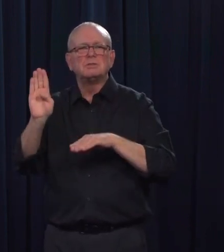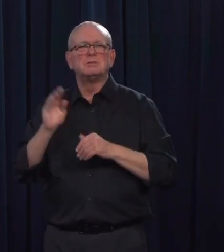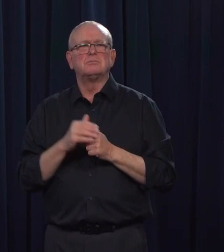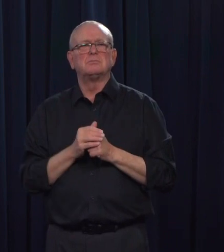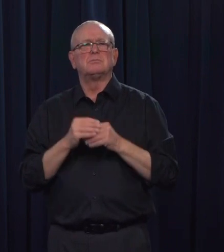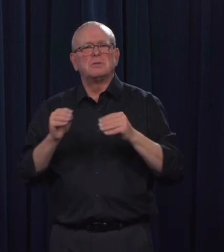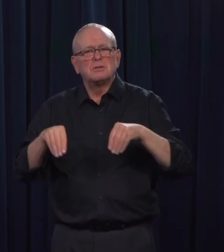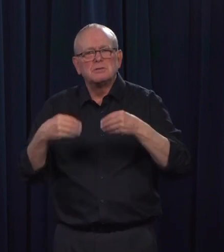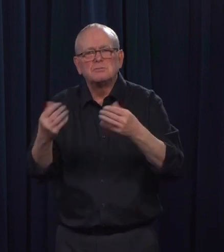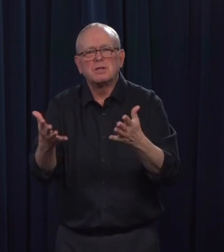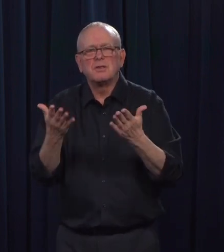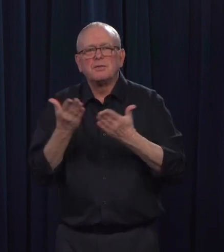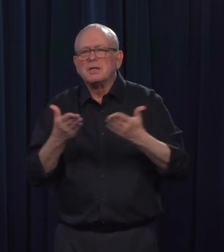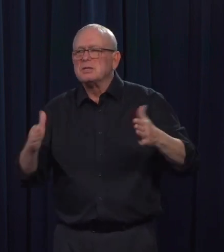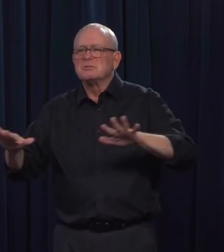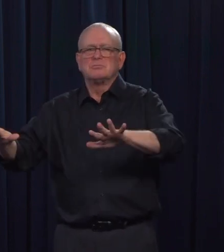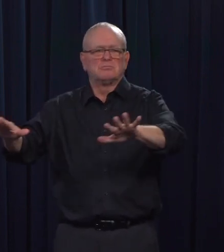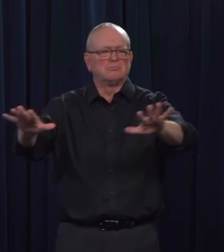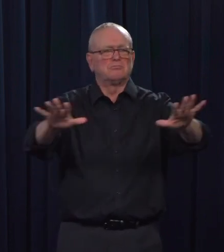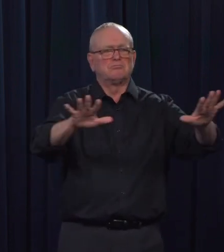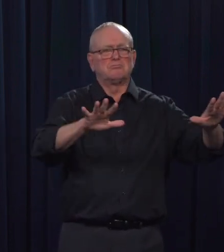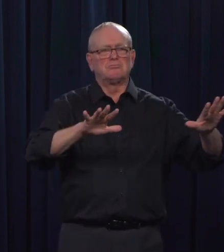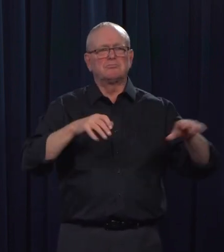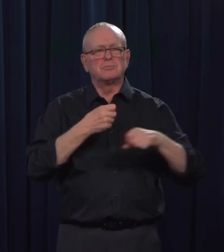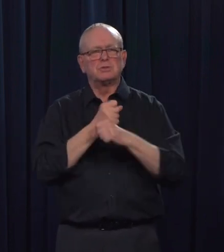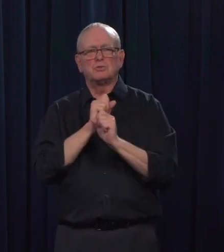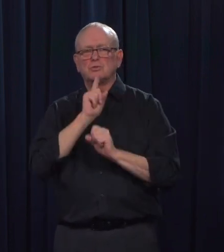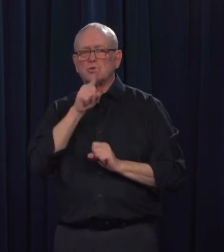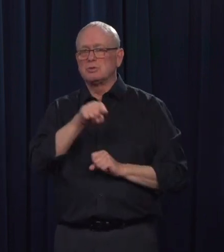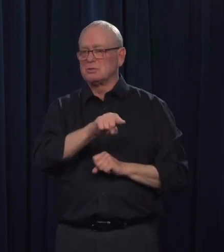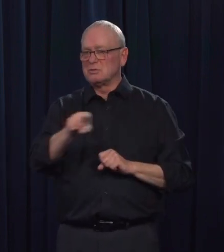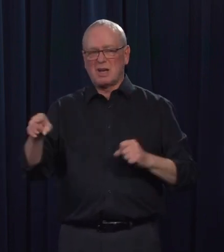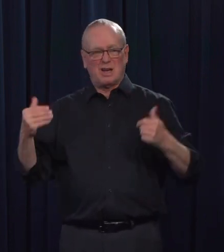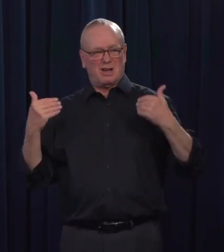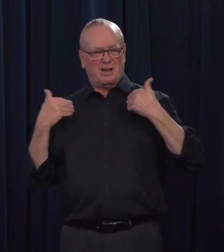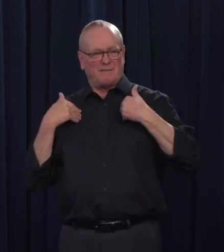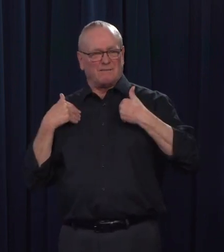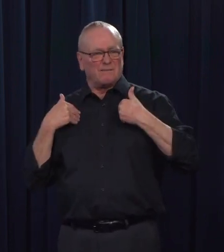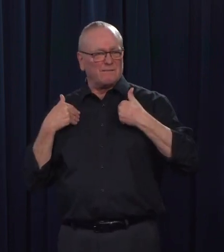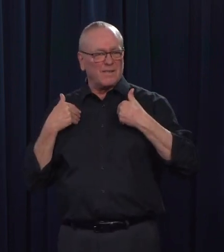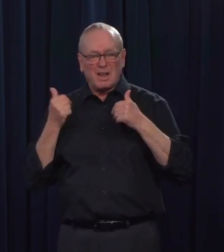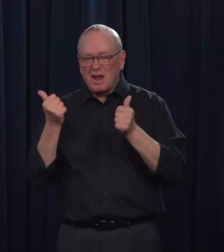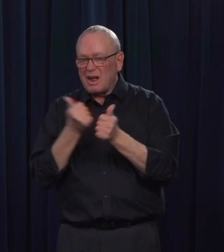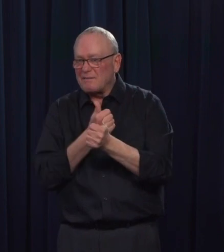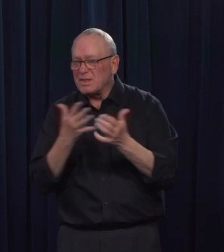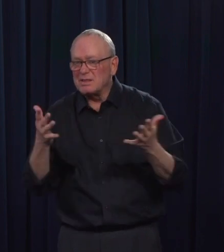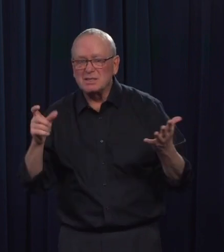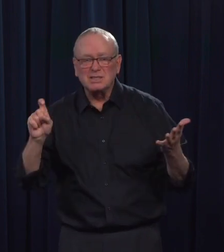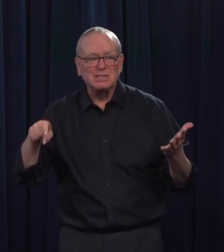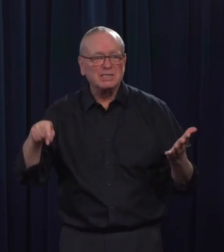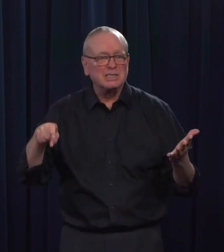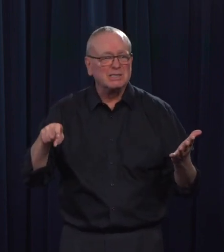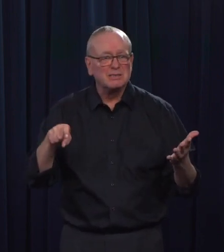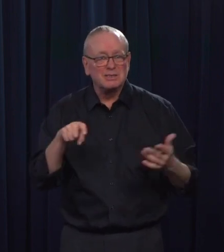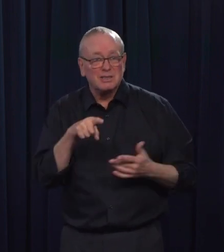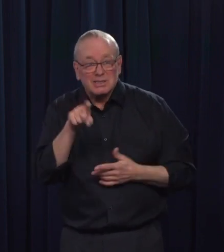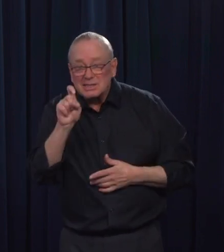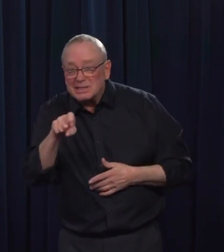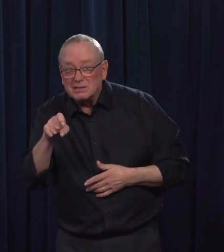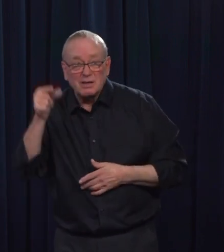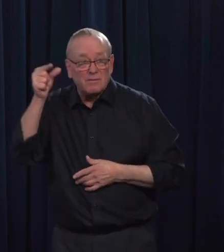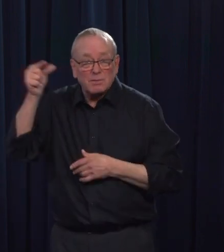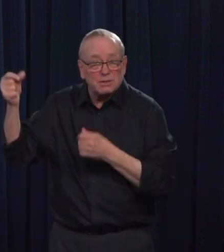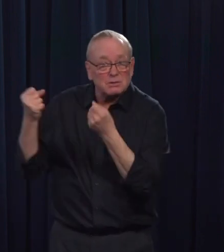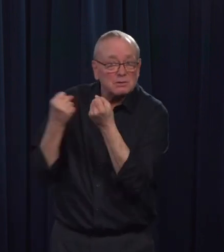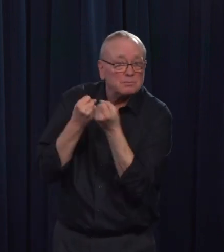supply chain to make sure that they are getting what they need. And if there is need for government intervention, that we have a clear